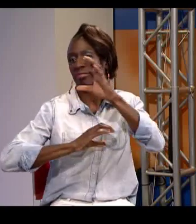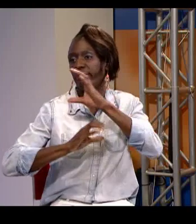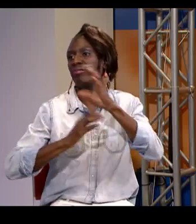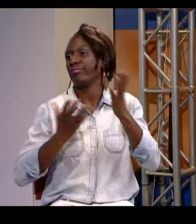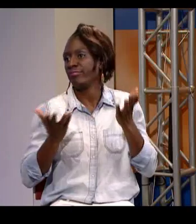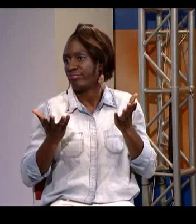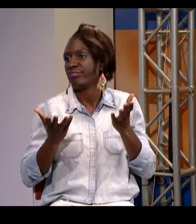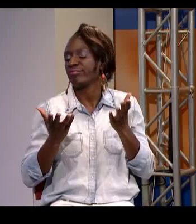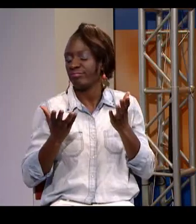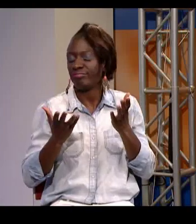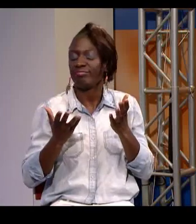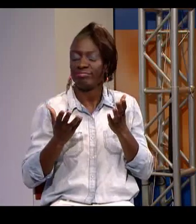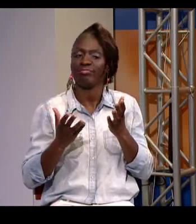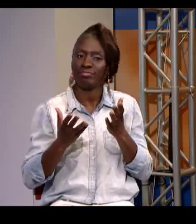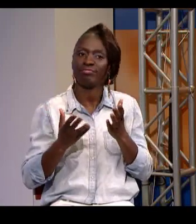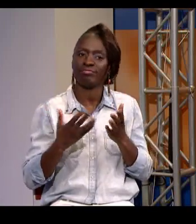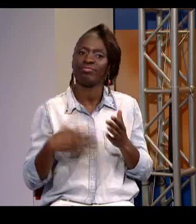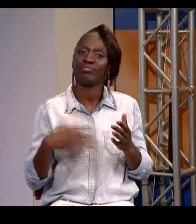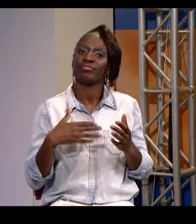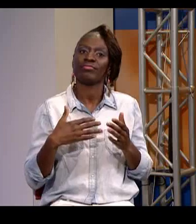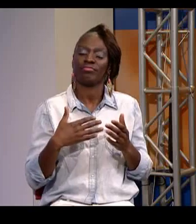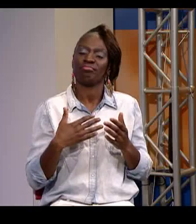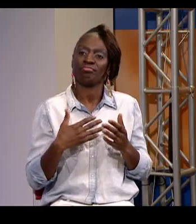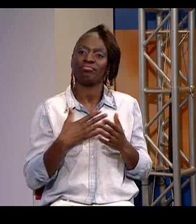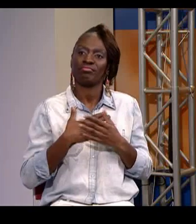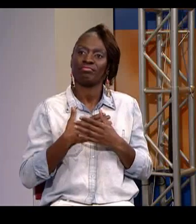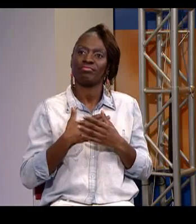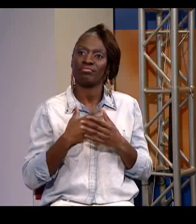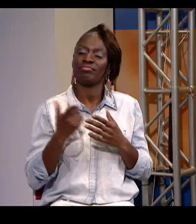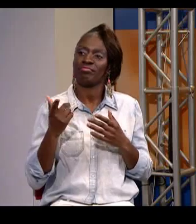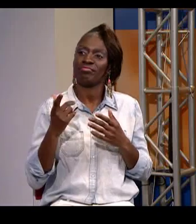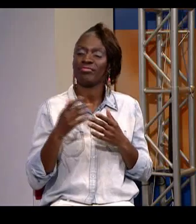fluid communication in a medical situation. You don't want miscommunication in that situation for sure.